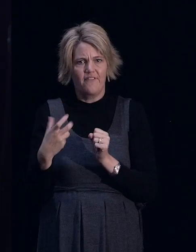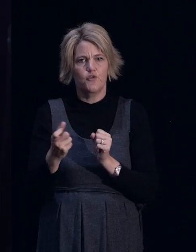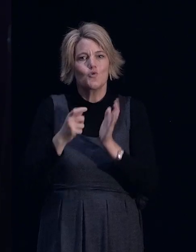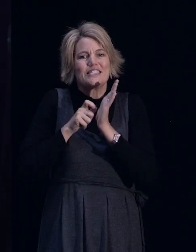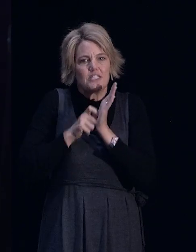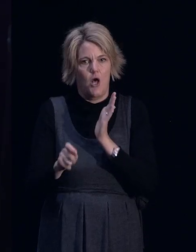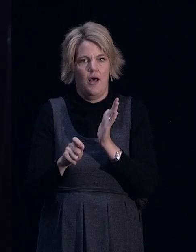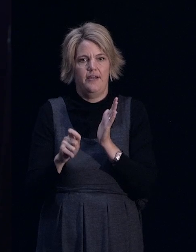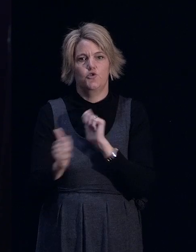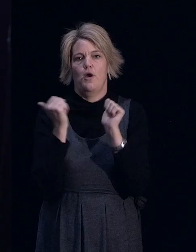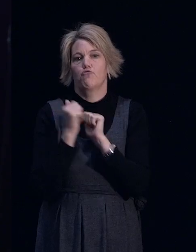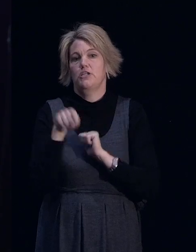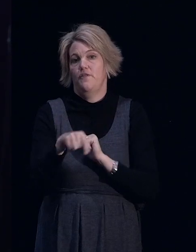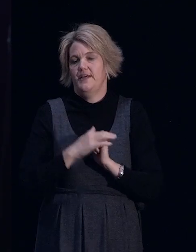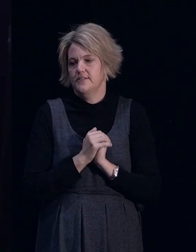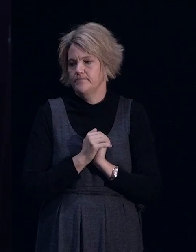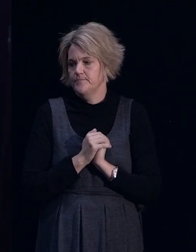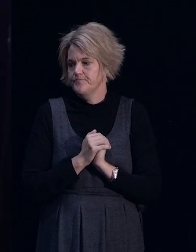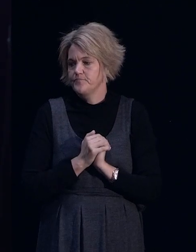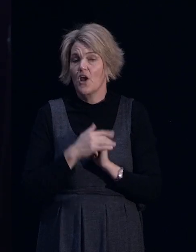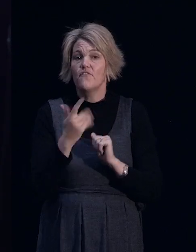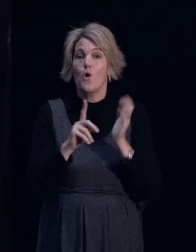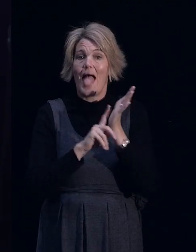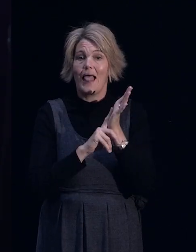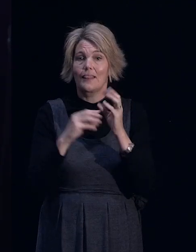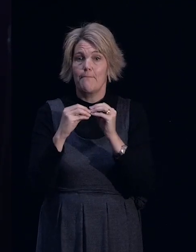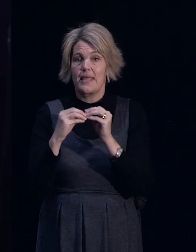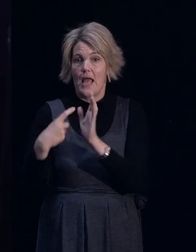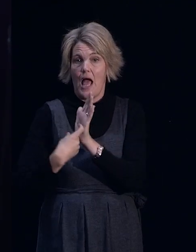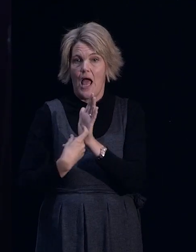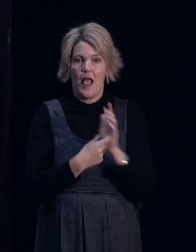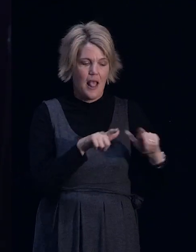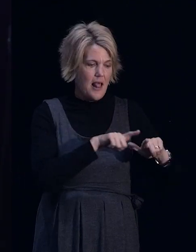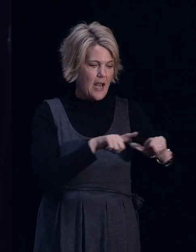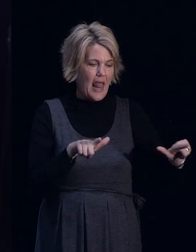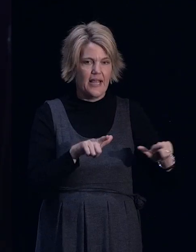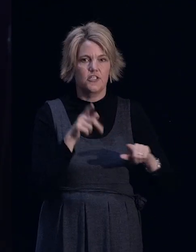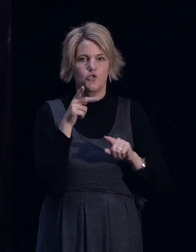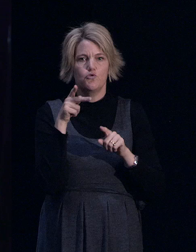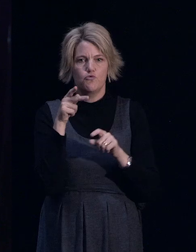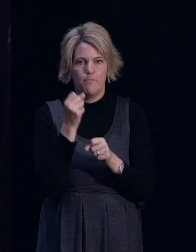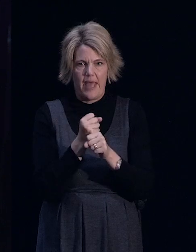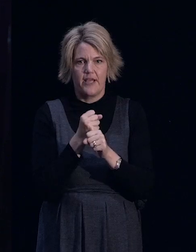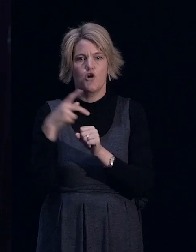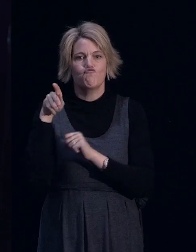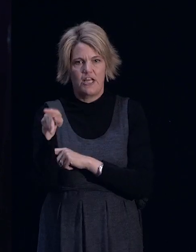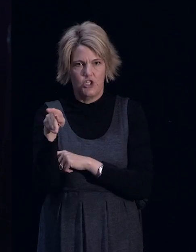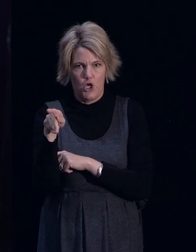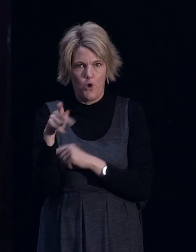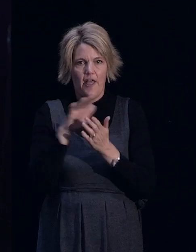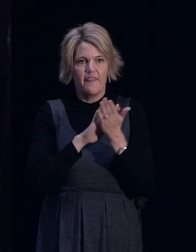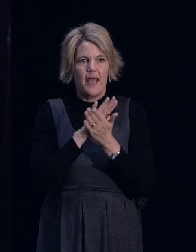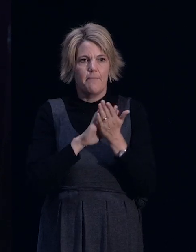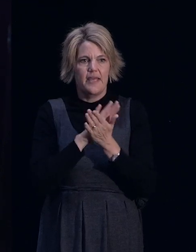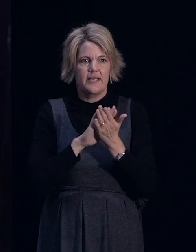process. In terms of LVR, which is a bank term, land to value ratio, which just means the amount of money the bank